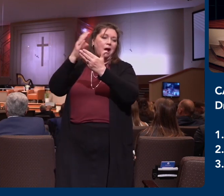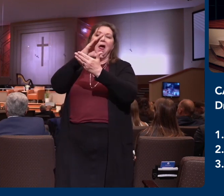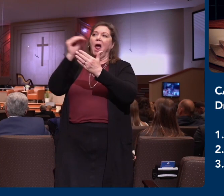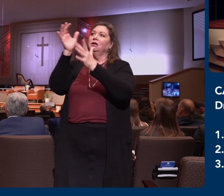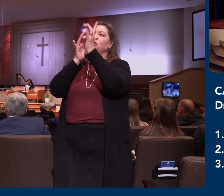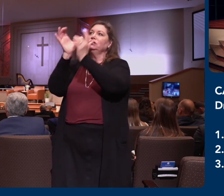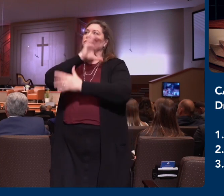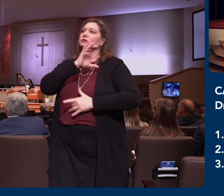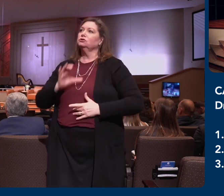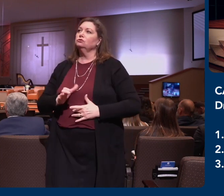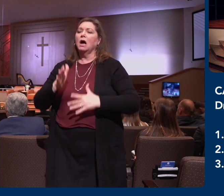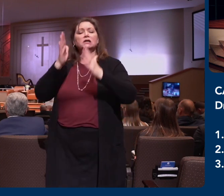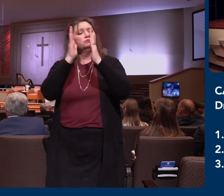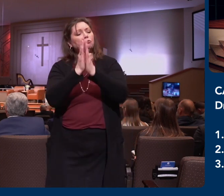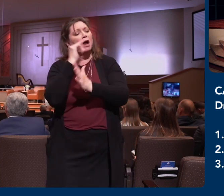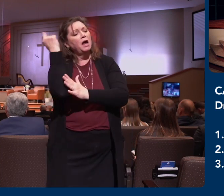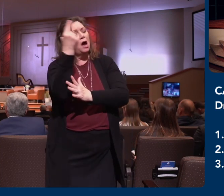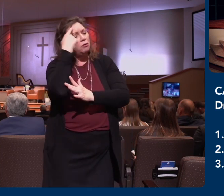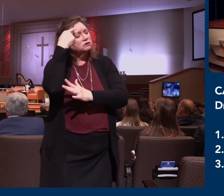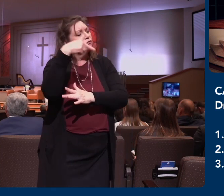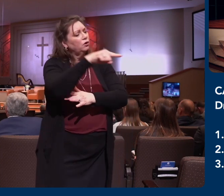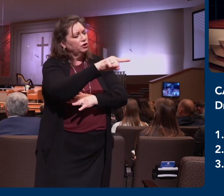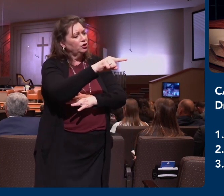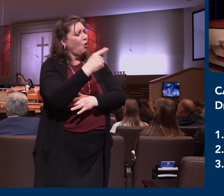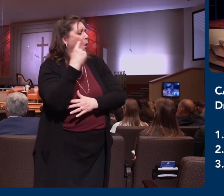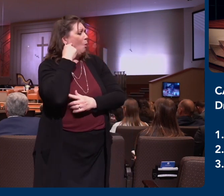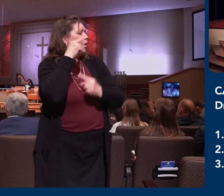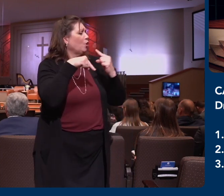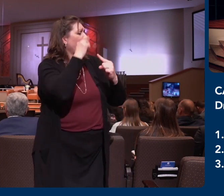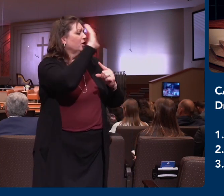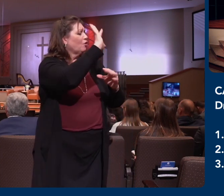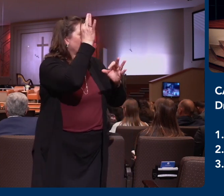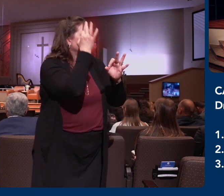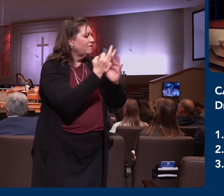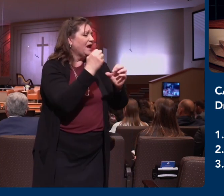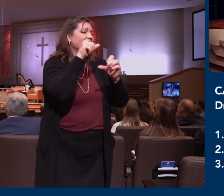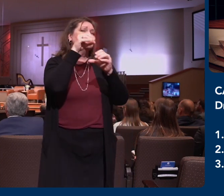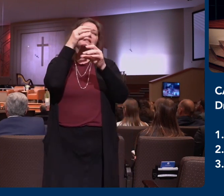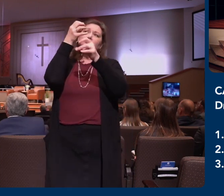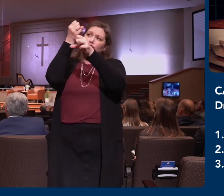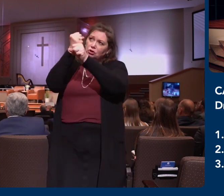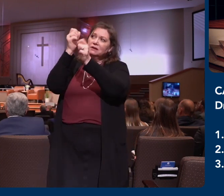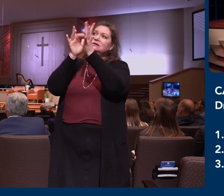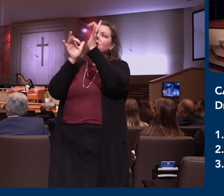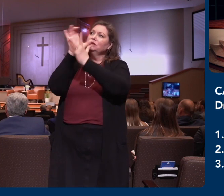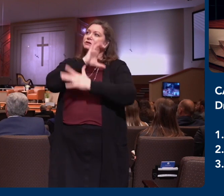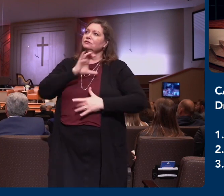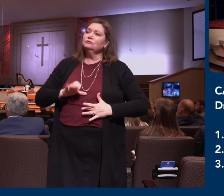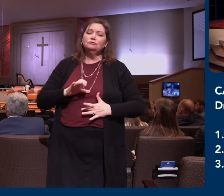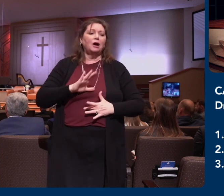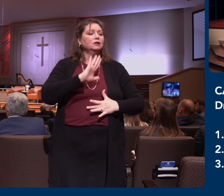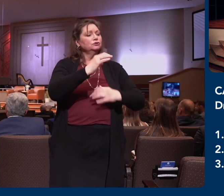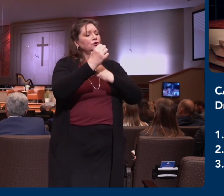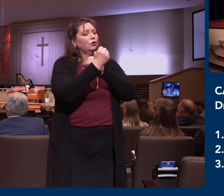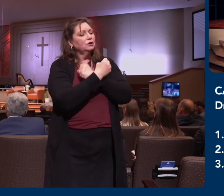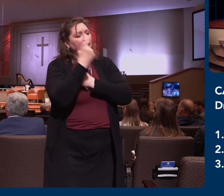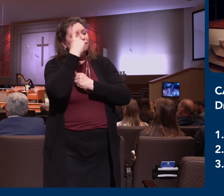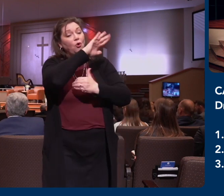always for you, since we heard of your faith in Christ Jesus and the love which you have for all the brethren. Look at verse number